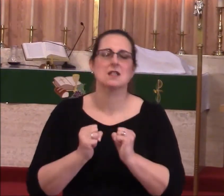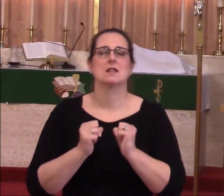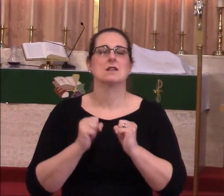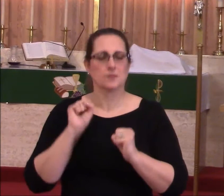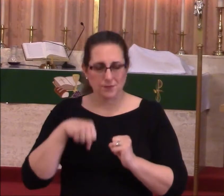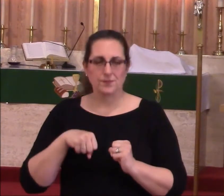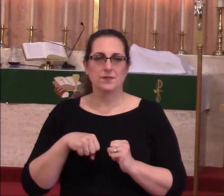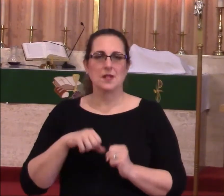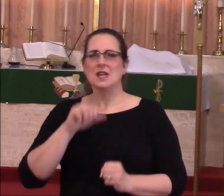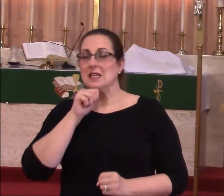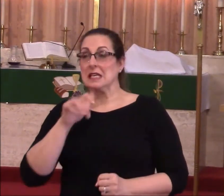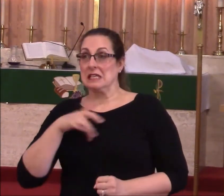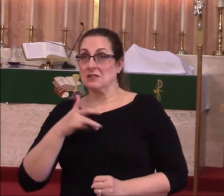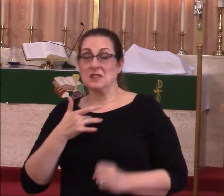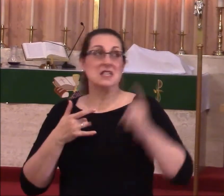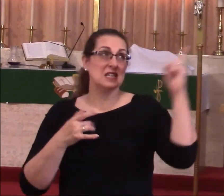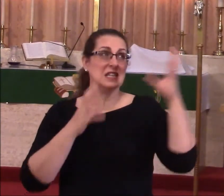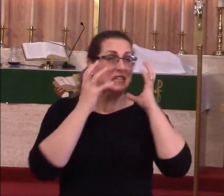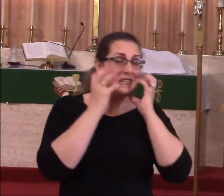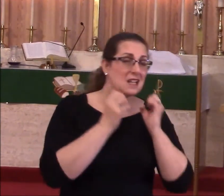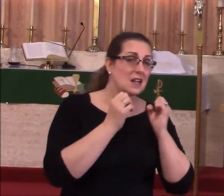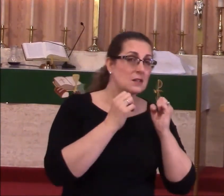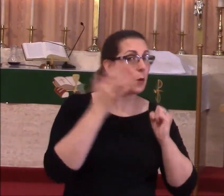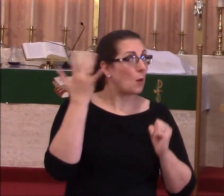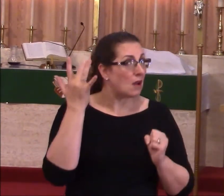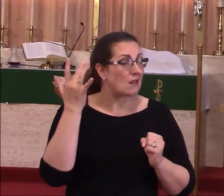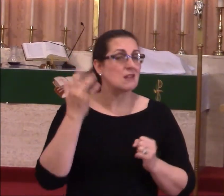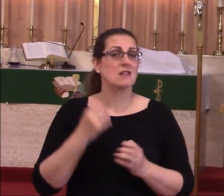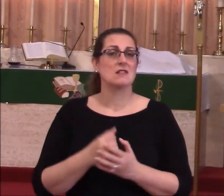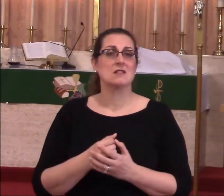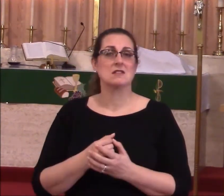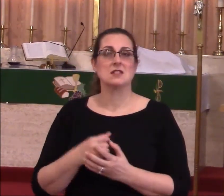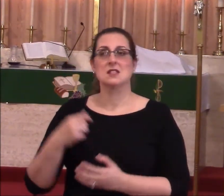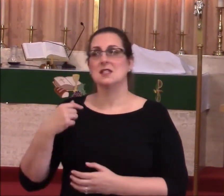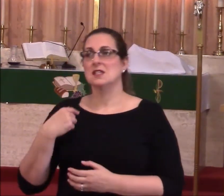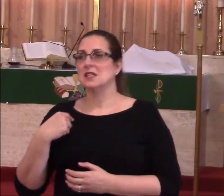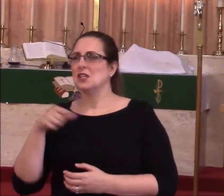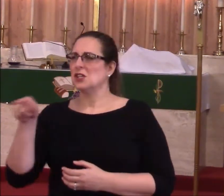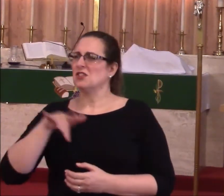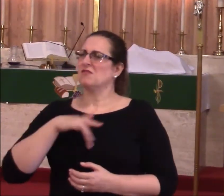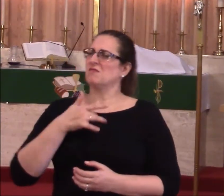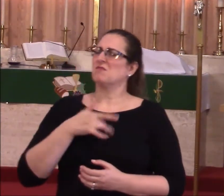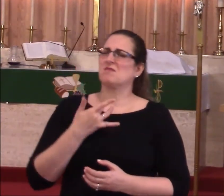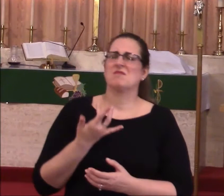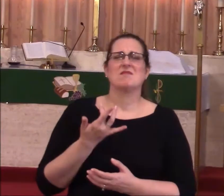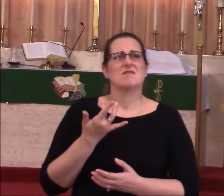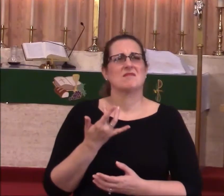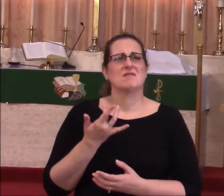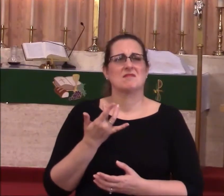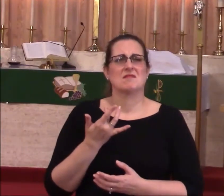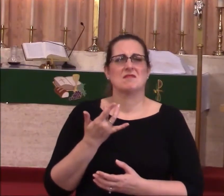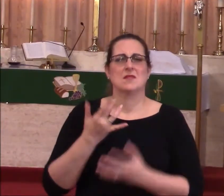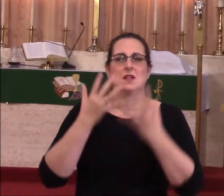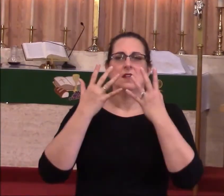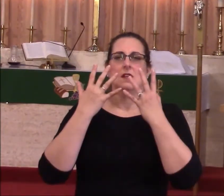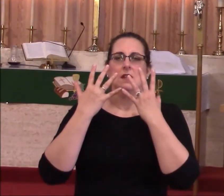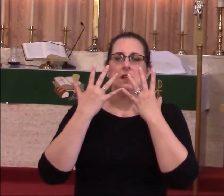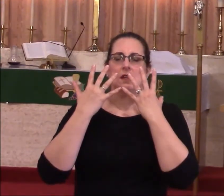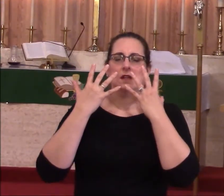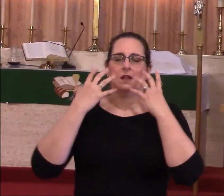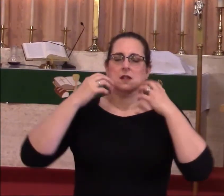It doesn't feel like he cares about us because if you're like me, you're feeling drained.